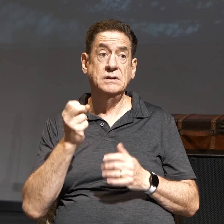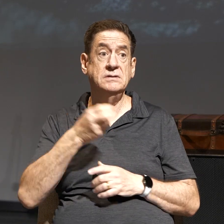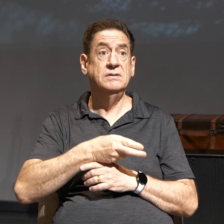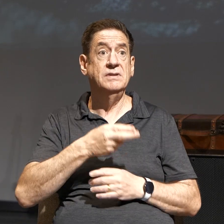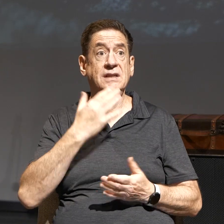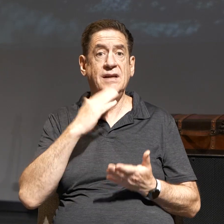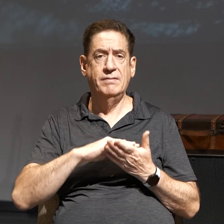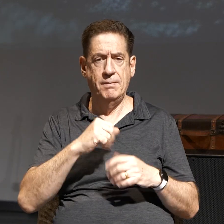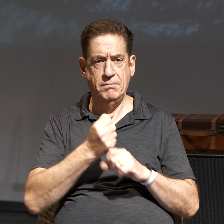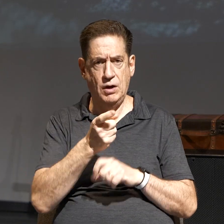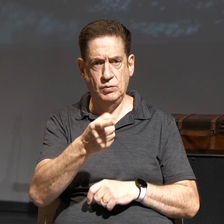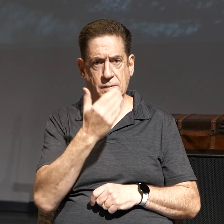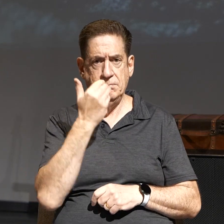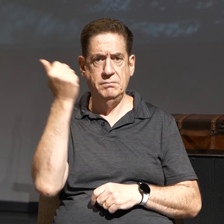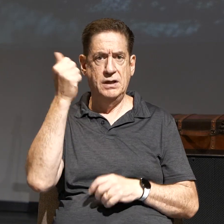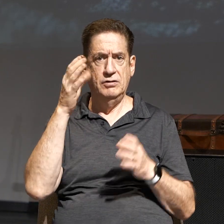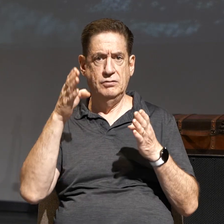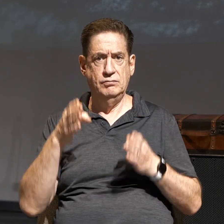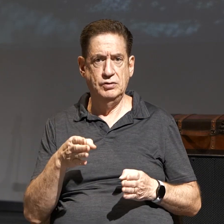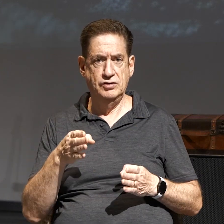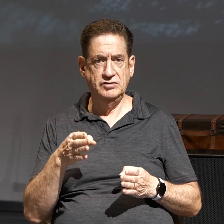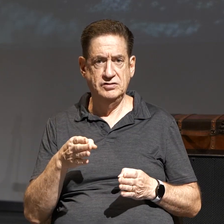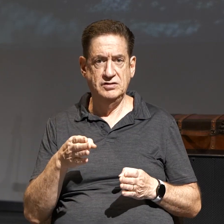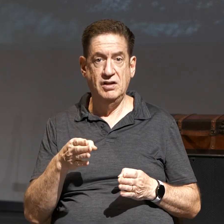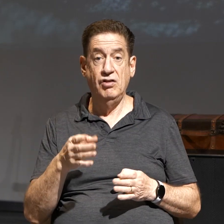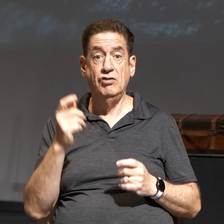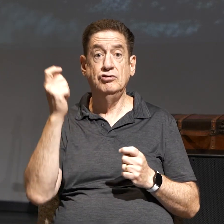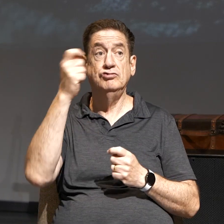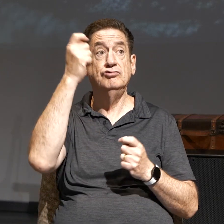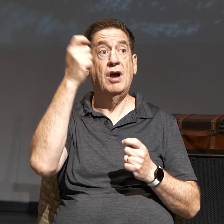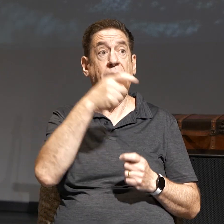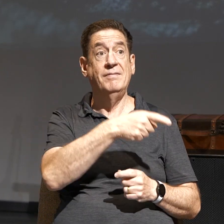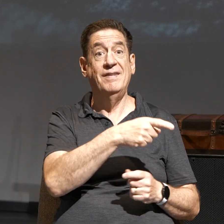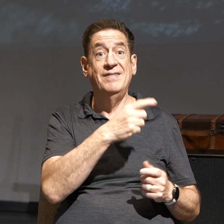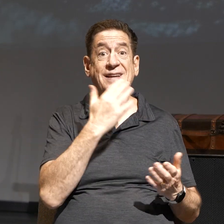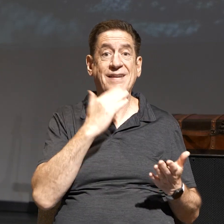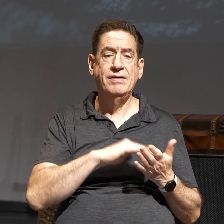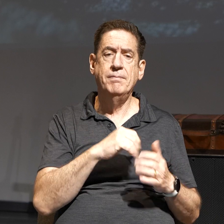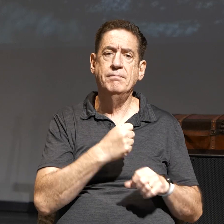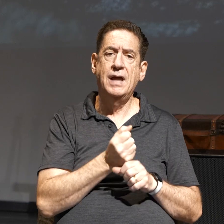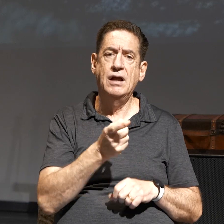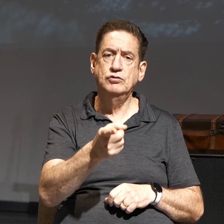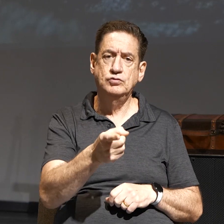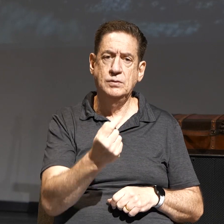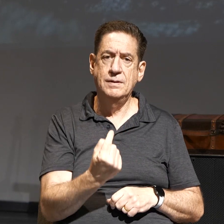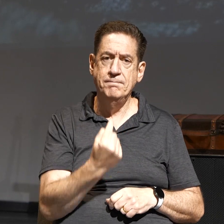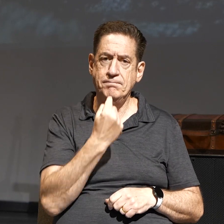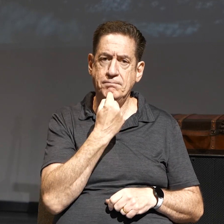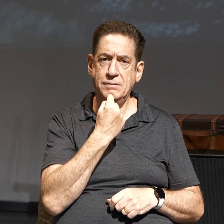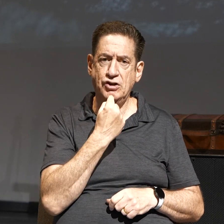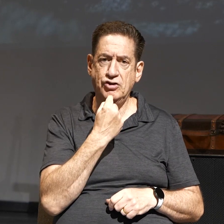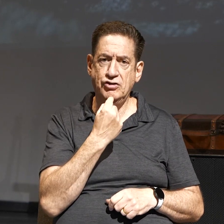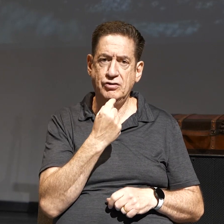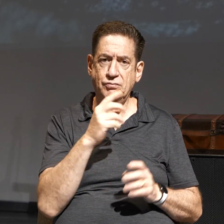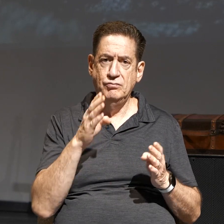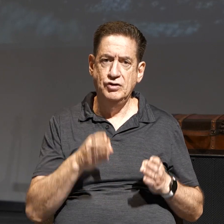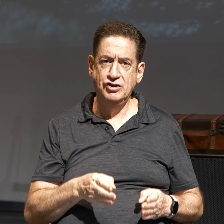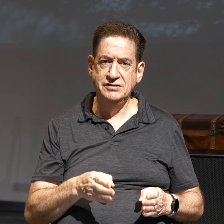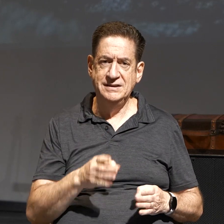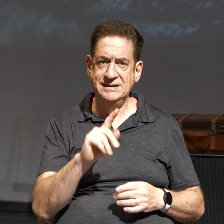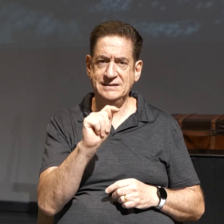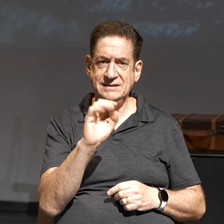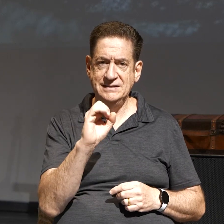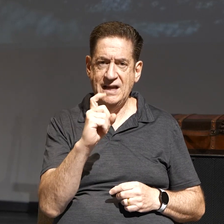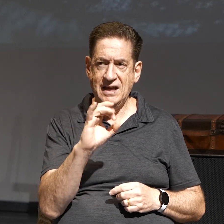it makes you a better person. The ultimate triumph of evil is that it makes you a bitter person, a toxic